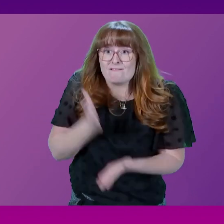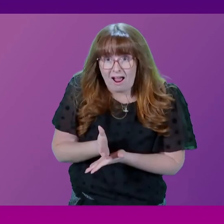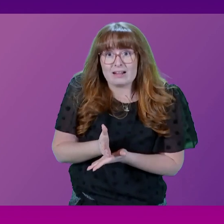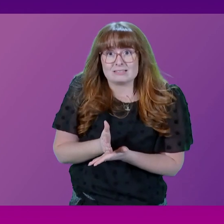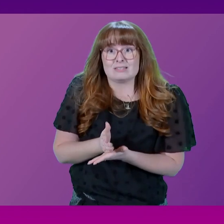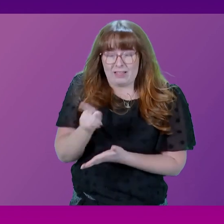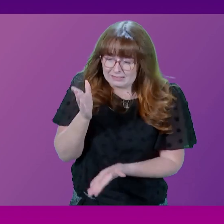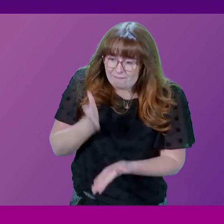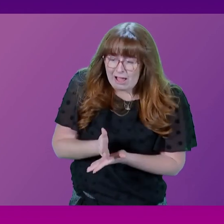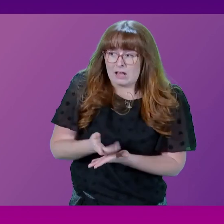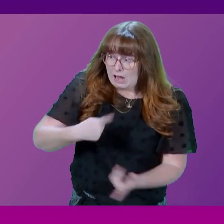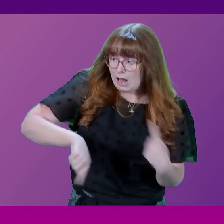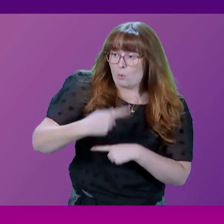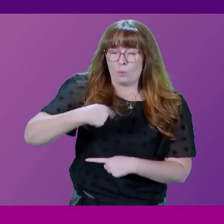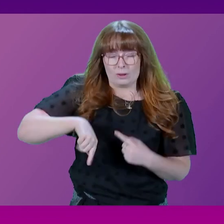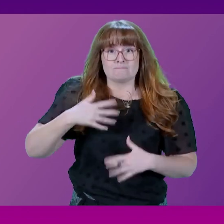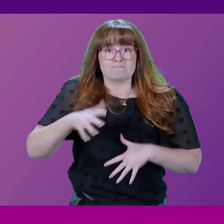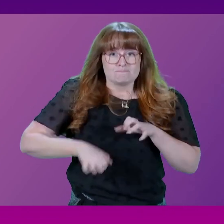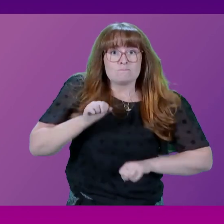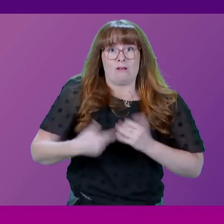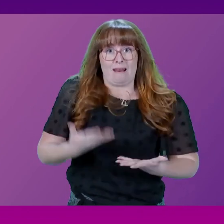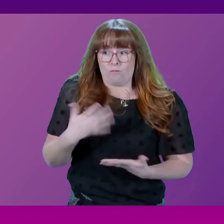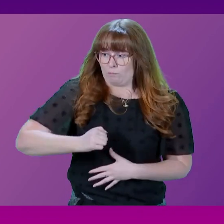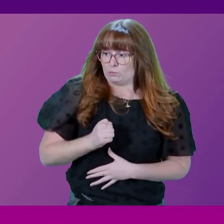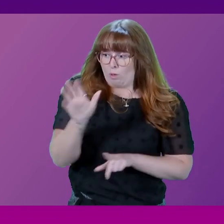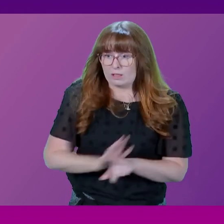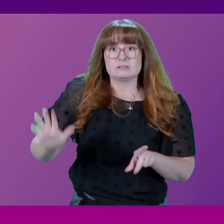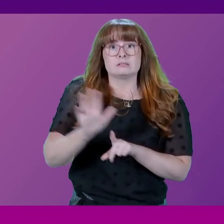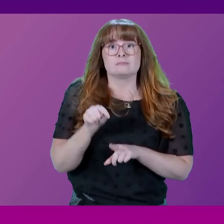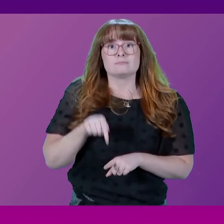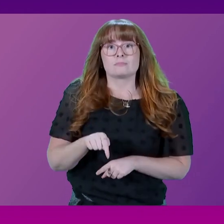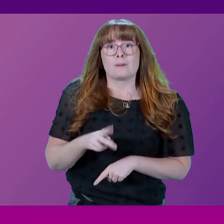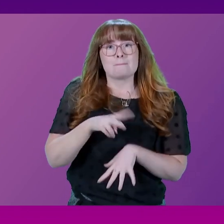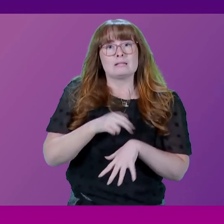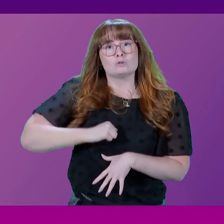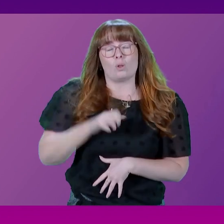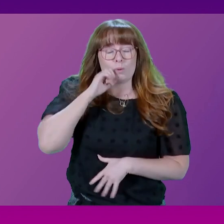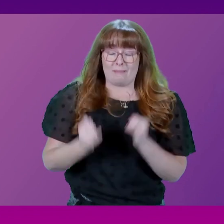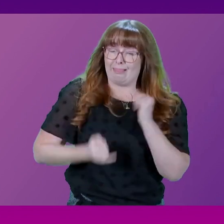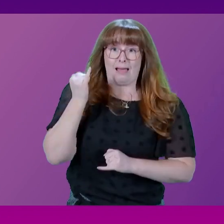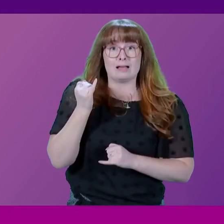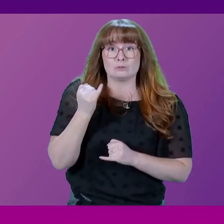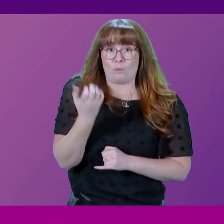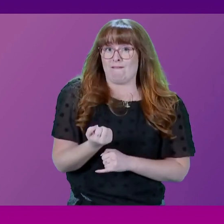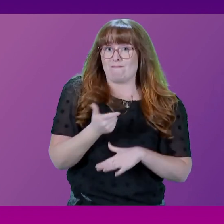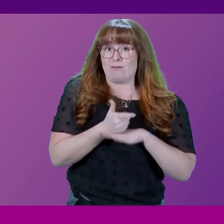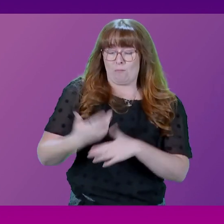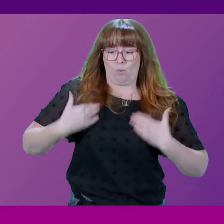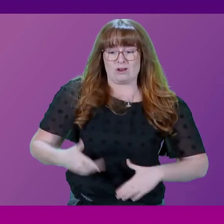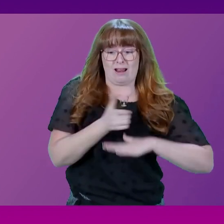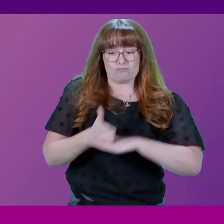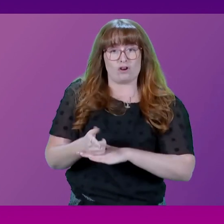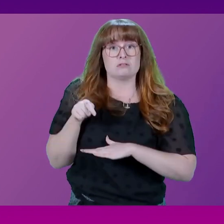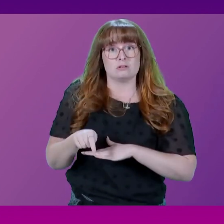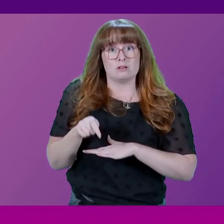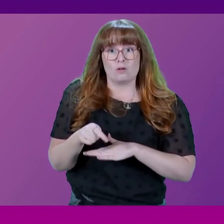minister. And that is what we are facing on the streets of Scotland right now. Police Scotland will be the last force in the UK to roll out body warm cameras. Officers no